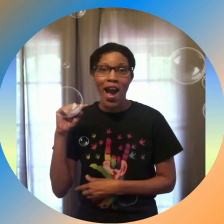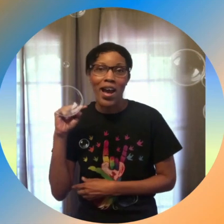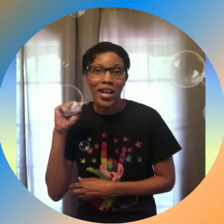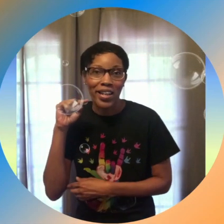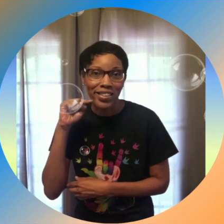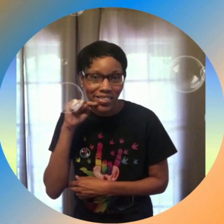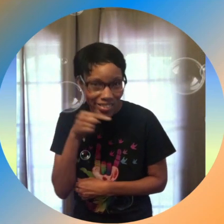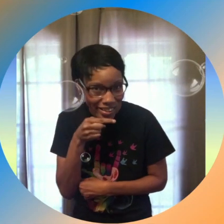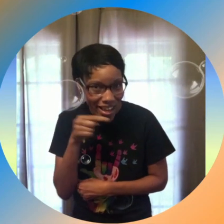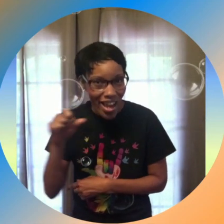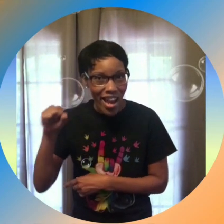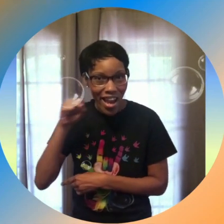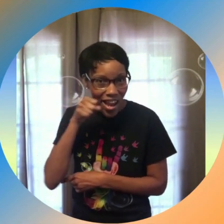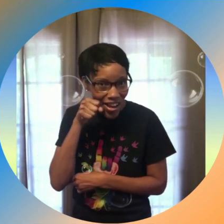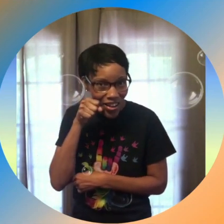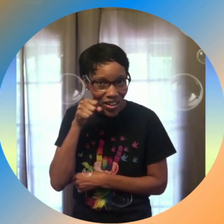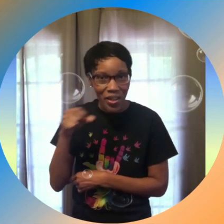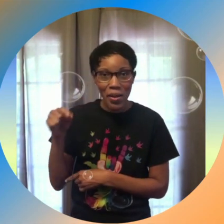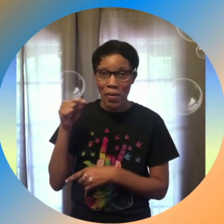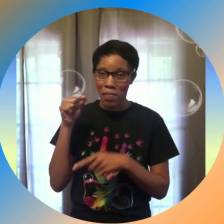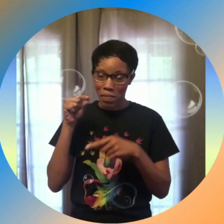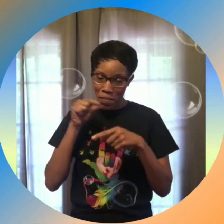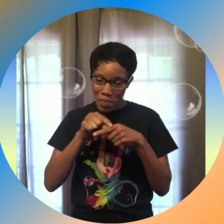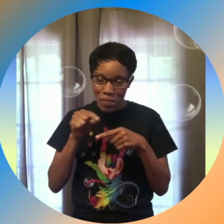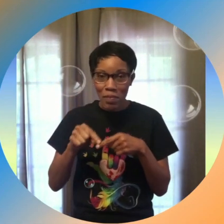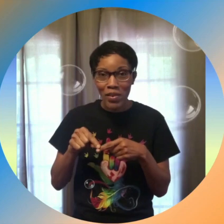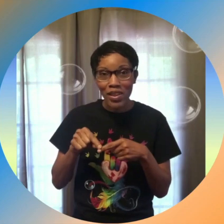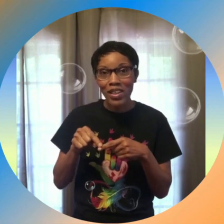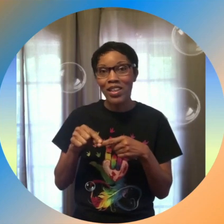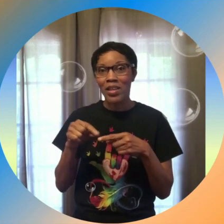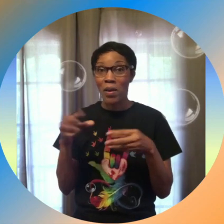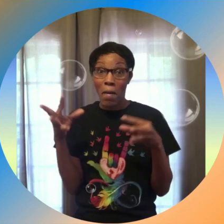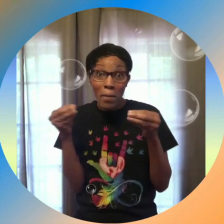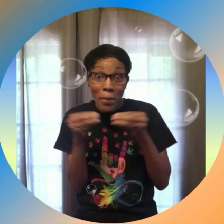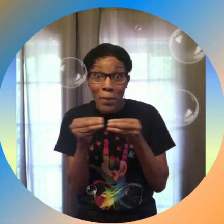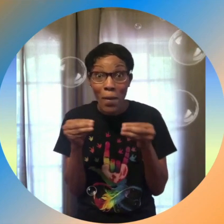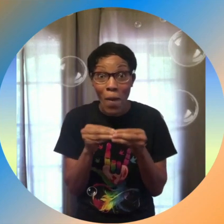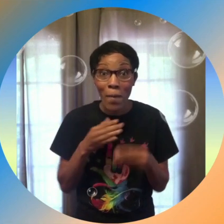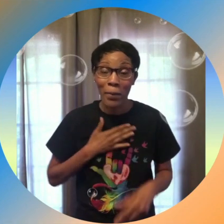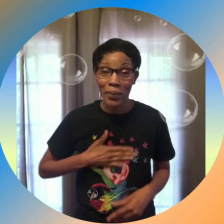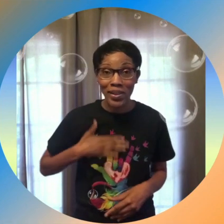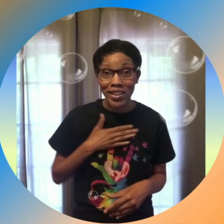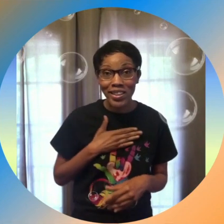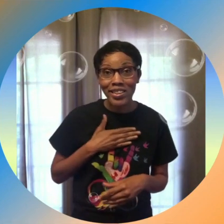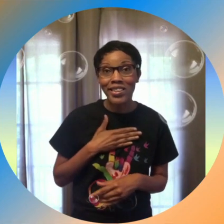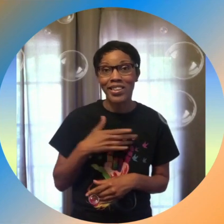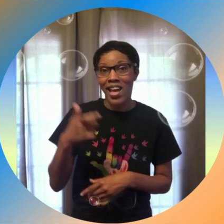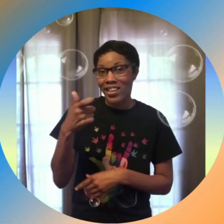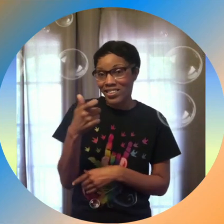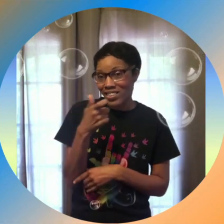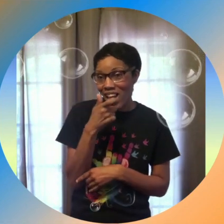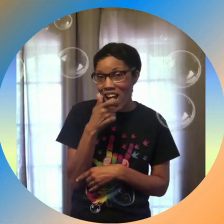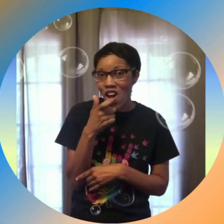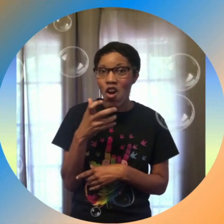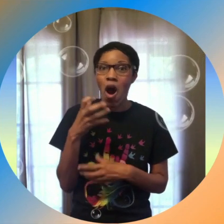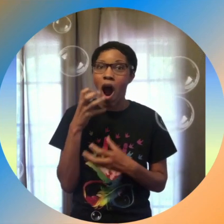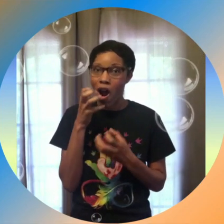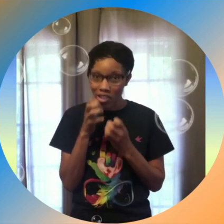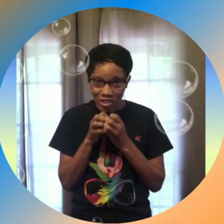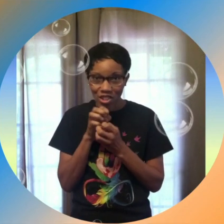and peas and a little more please celery crunch and sprouts in a